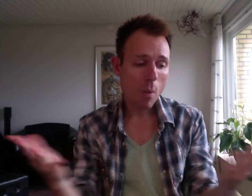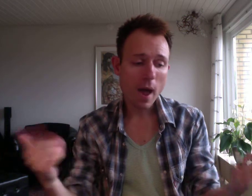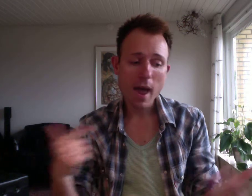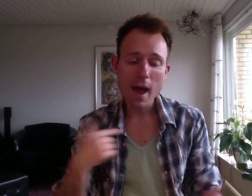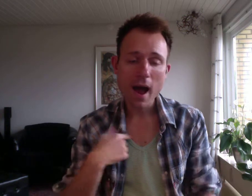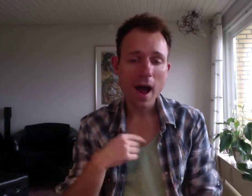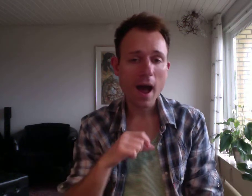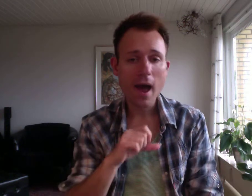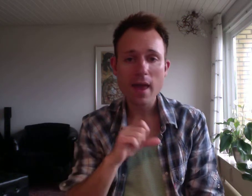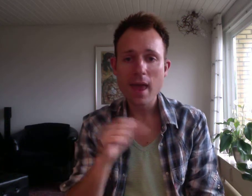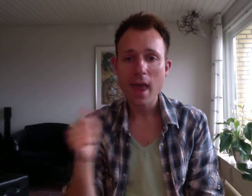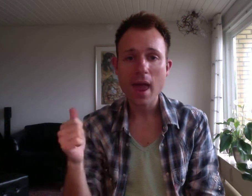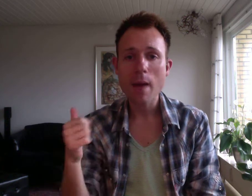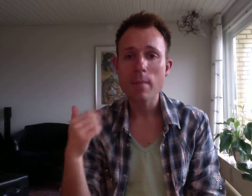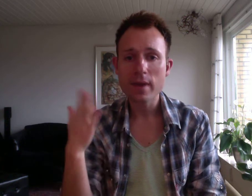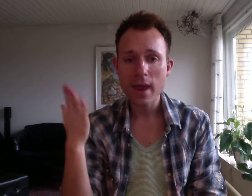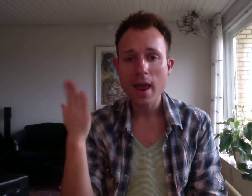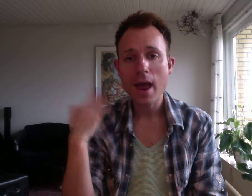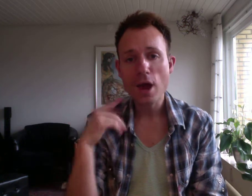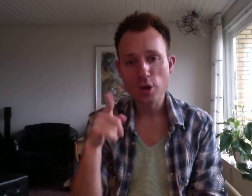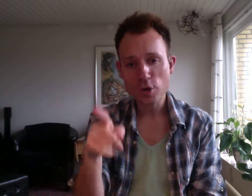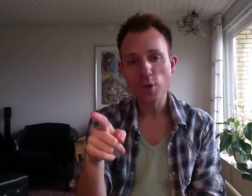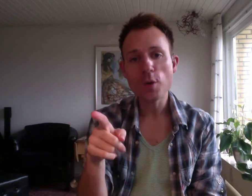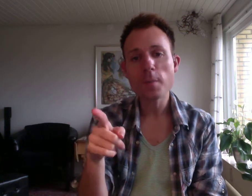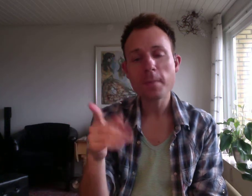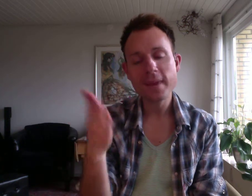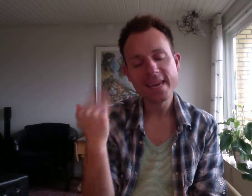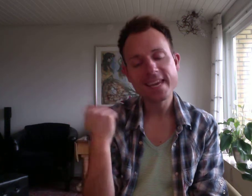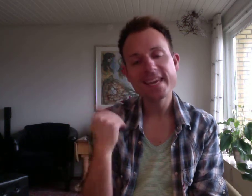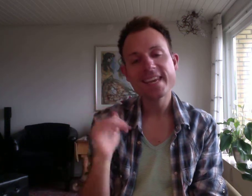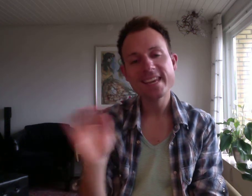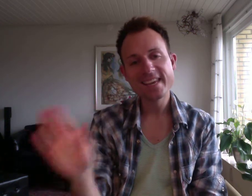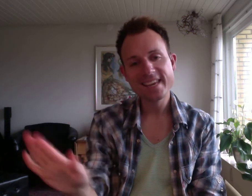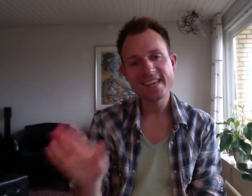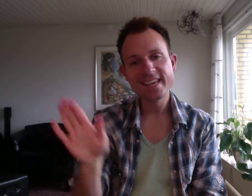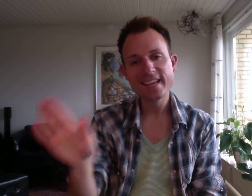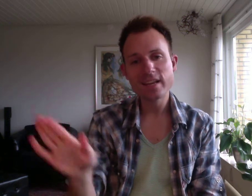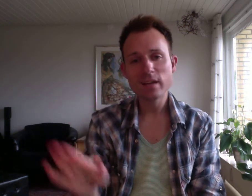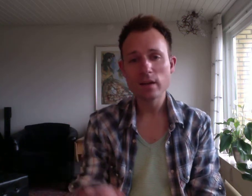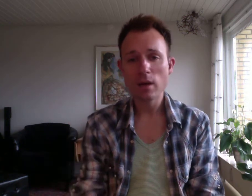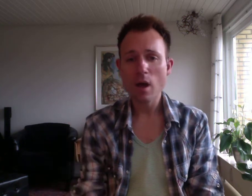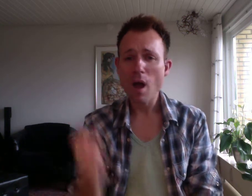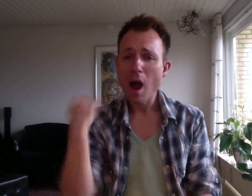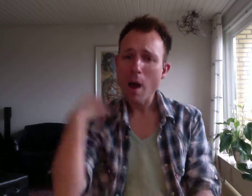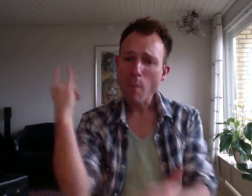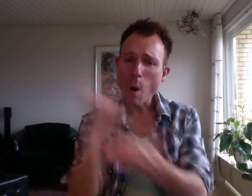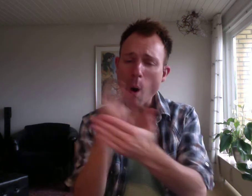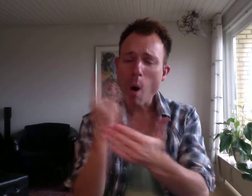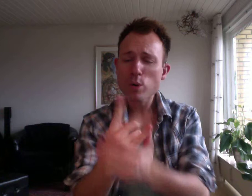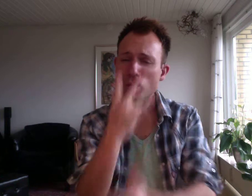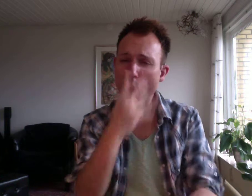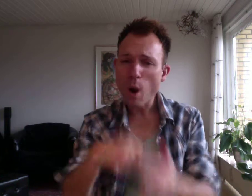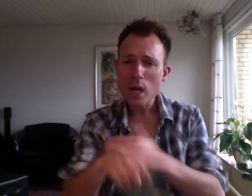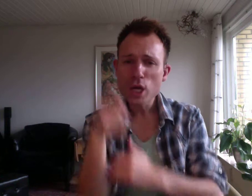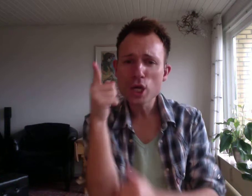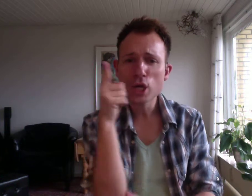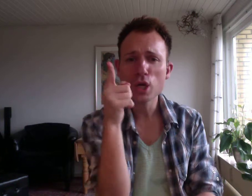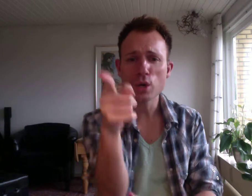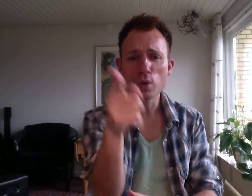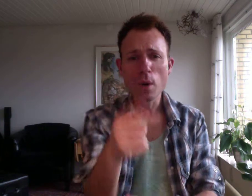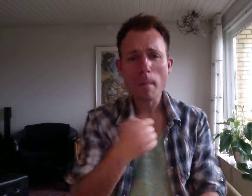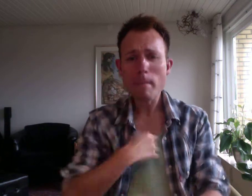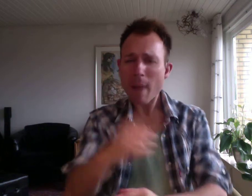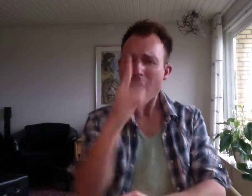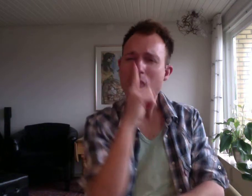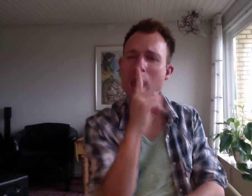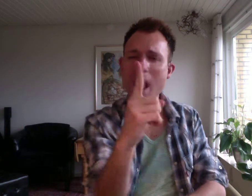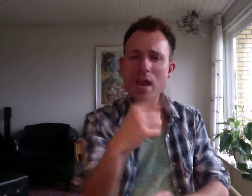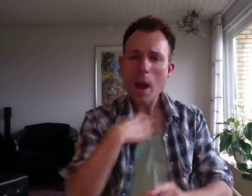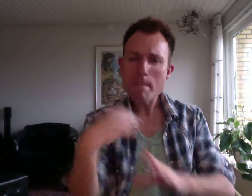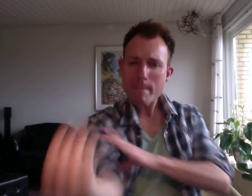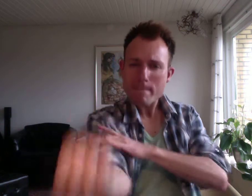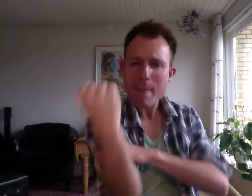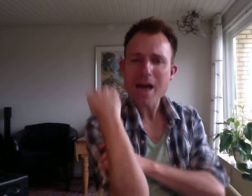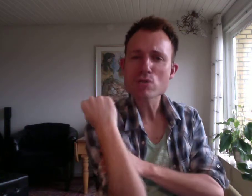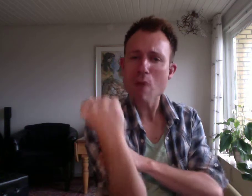I am there you'll be Cause I always saw you in you my light My